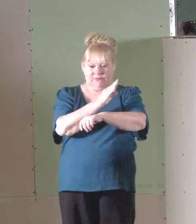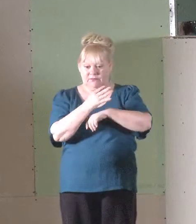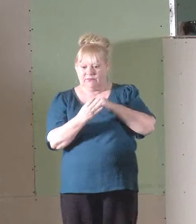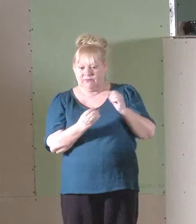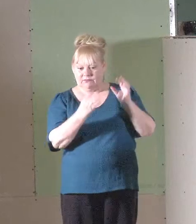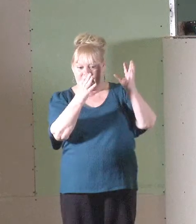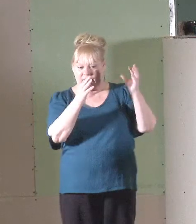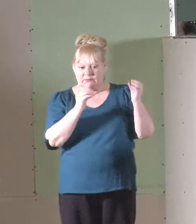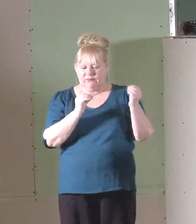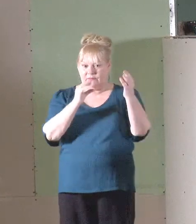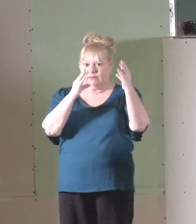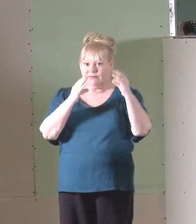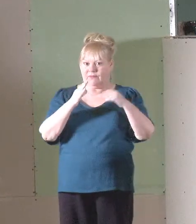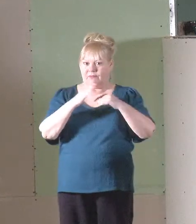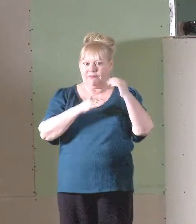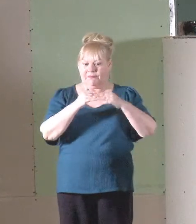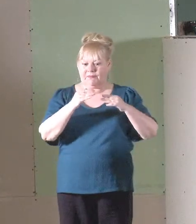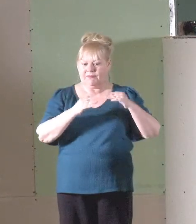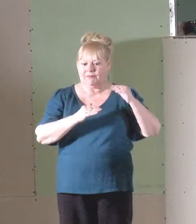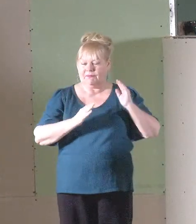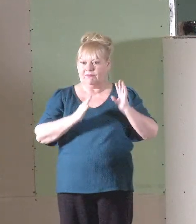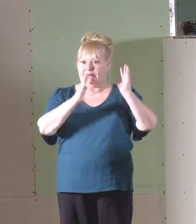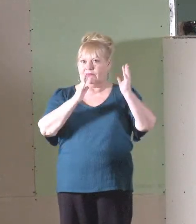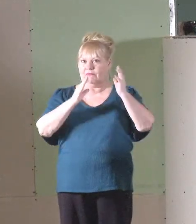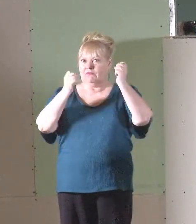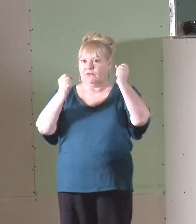Are you doing anything to benefit the body?